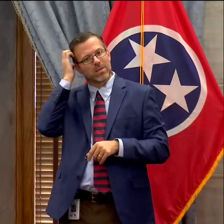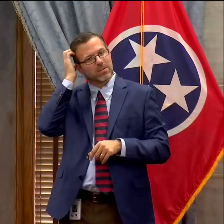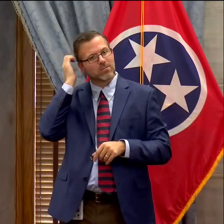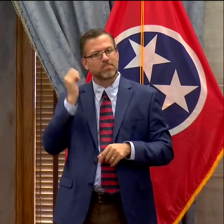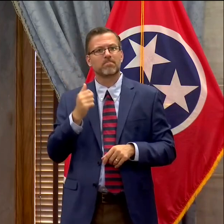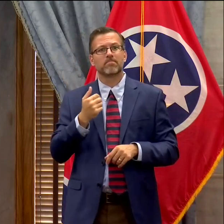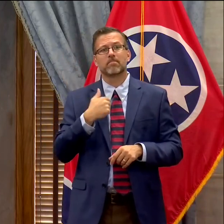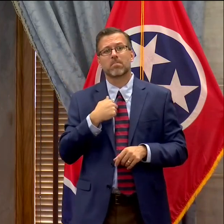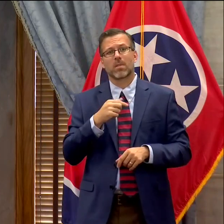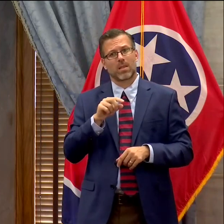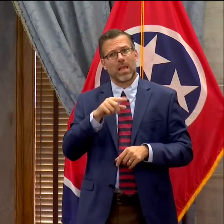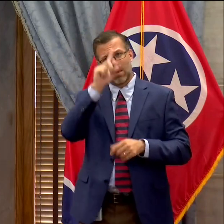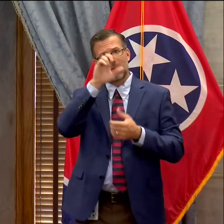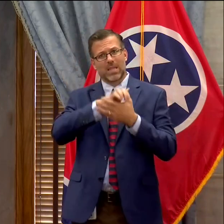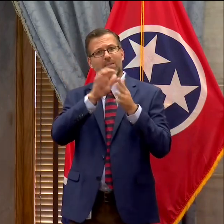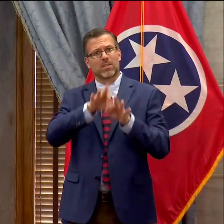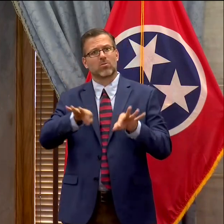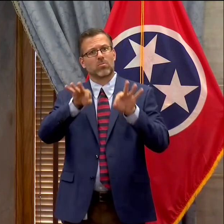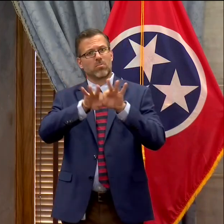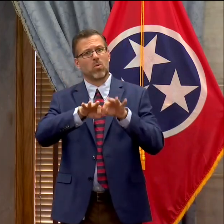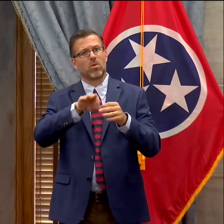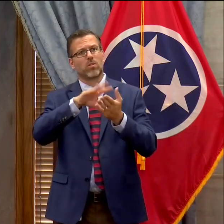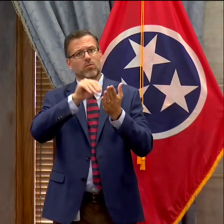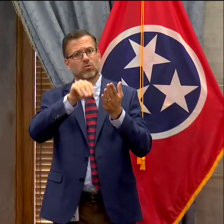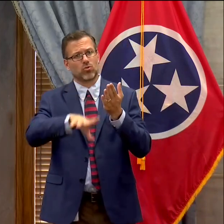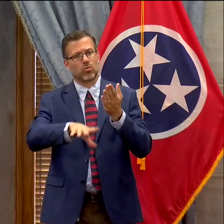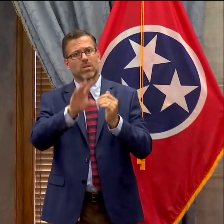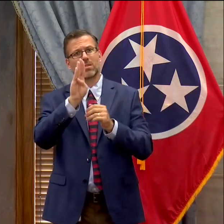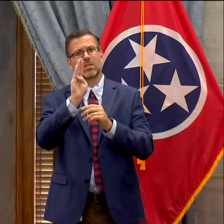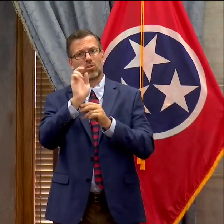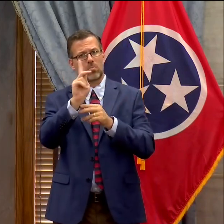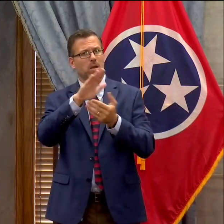to school, and we need to provide an opportunity for them to do so.